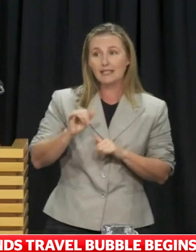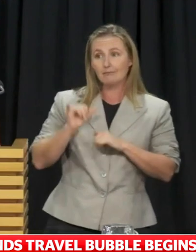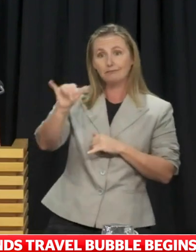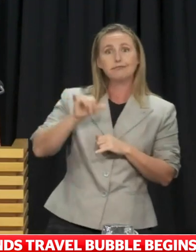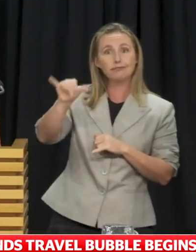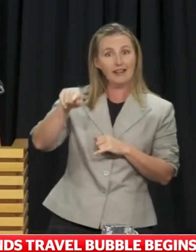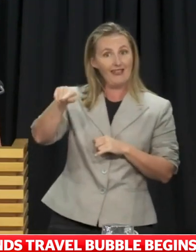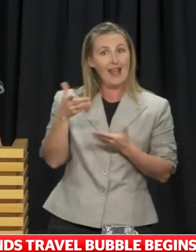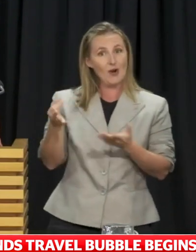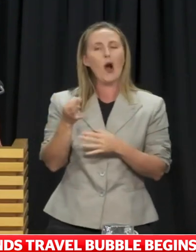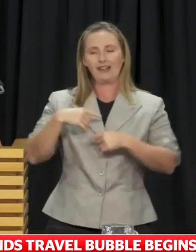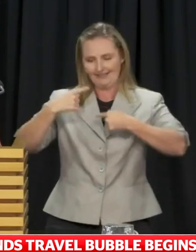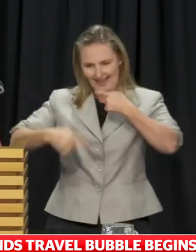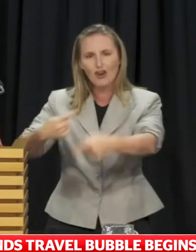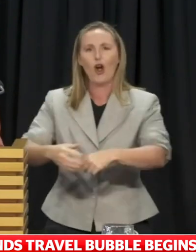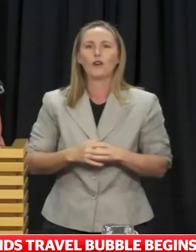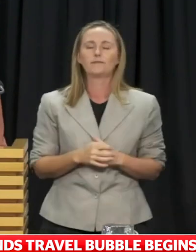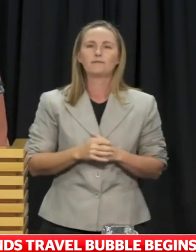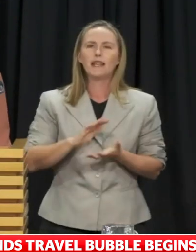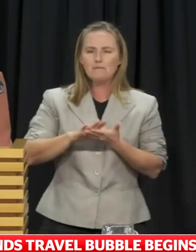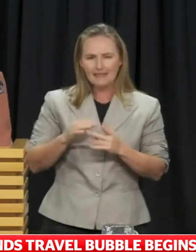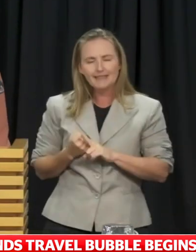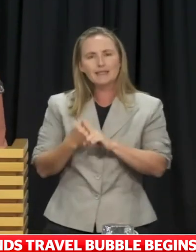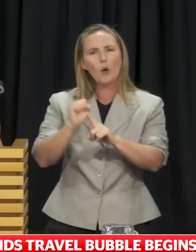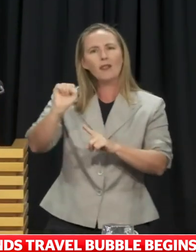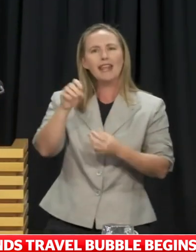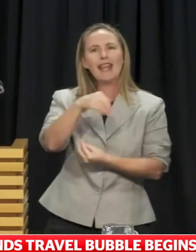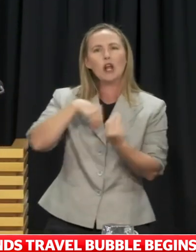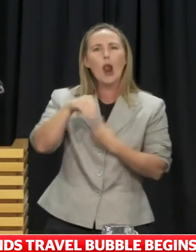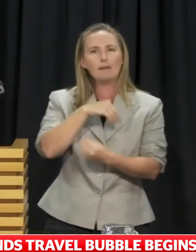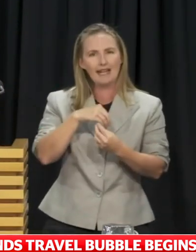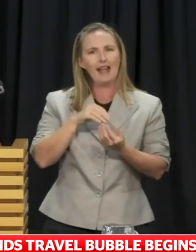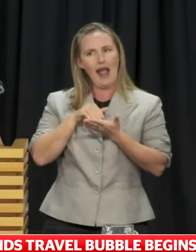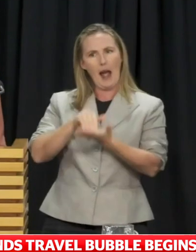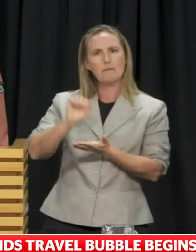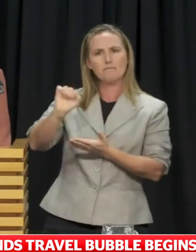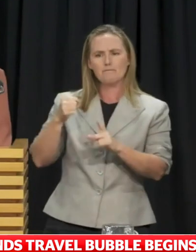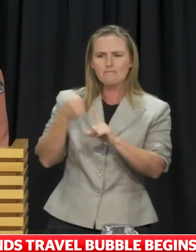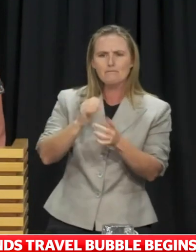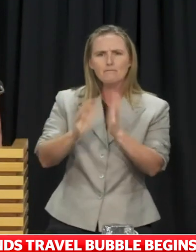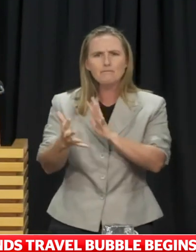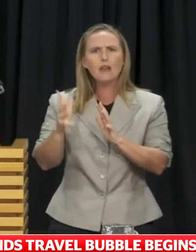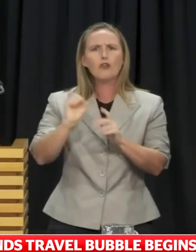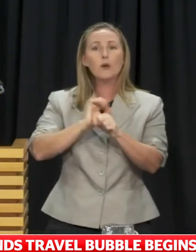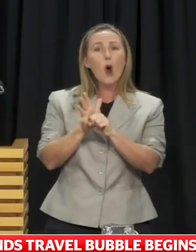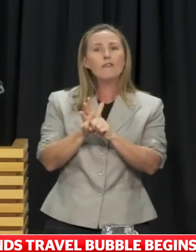This will all provide a boost to the Cook Islands economy and help in the country's recovery from the impacts of COVID-19.